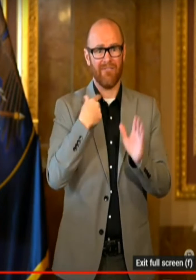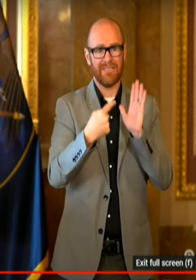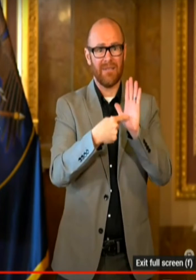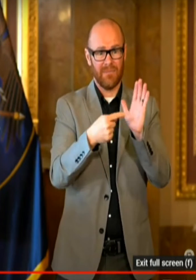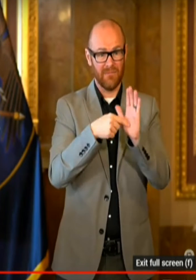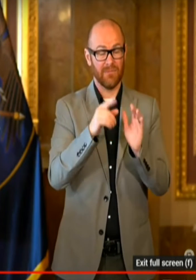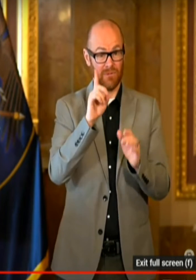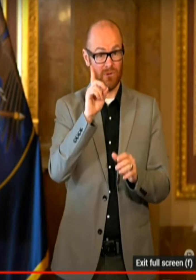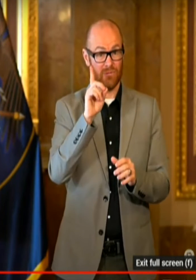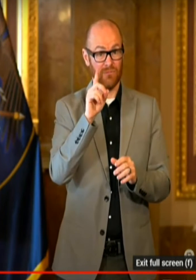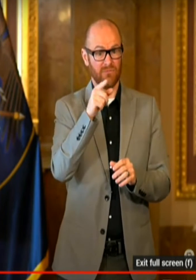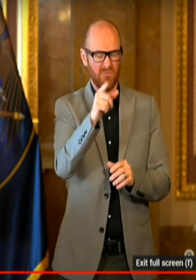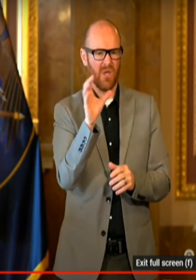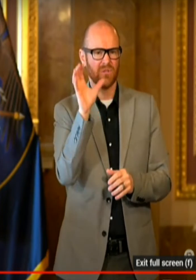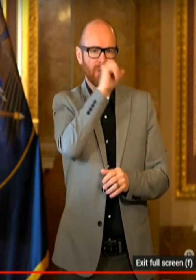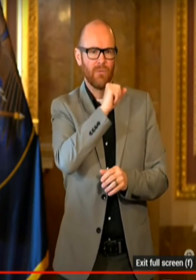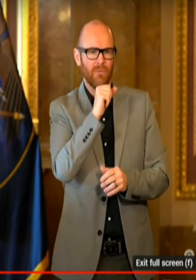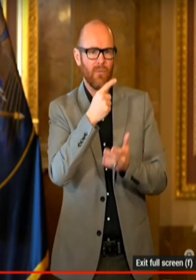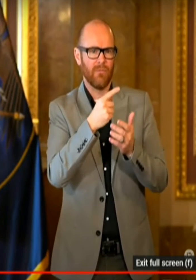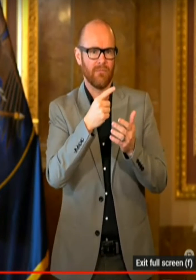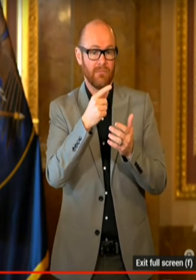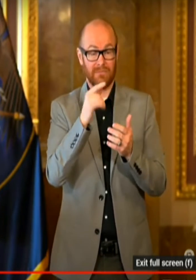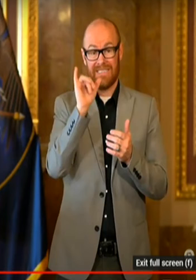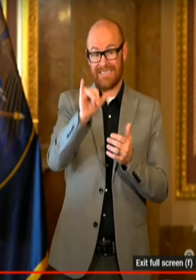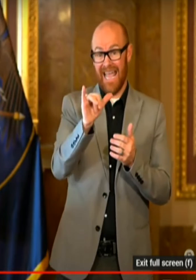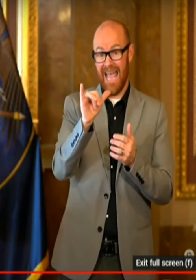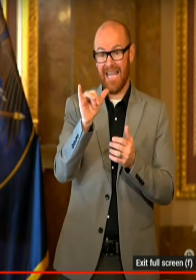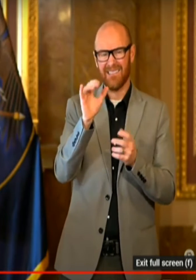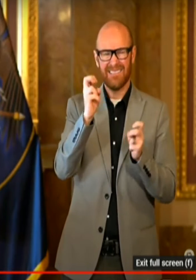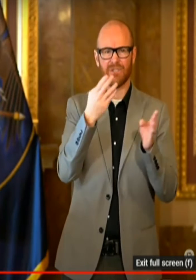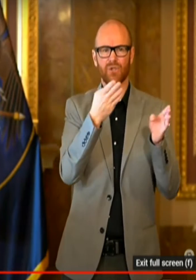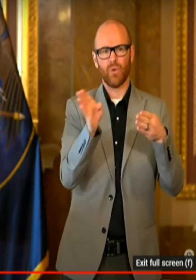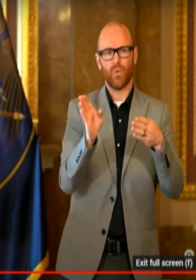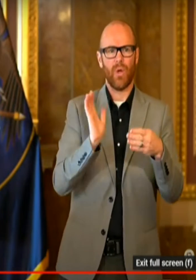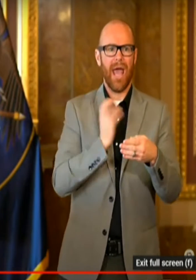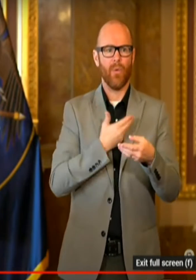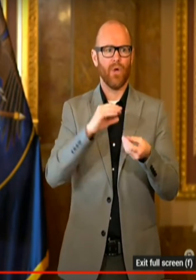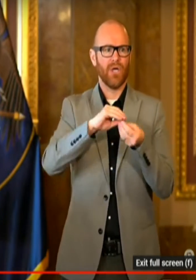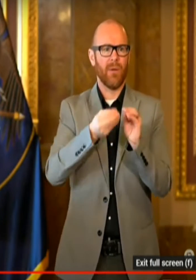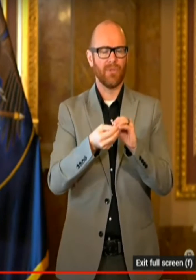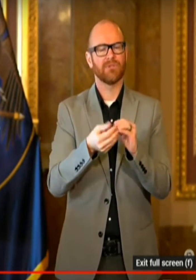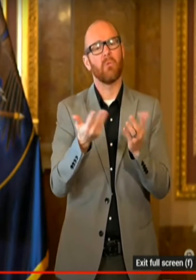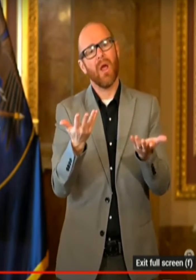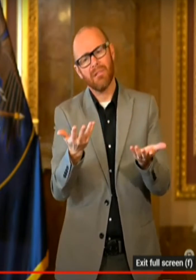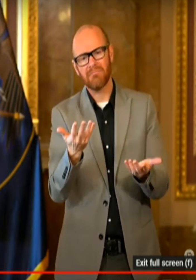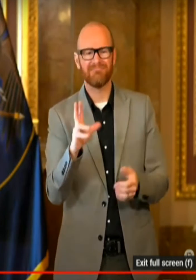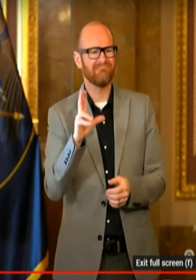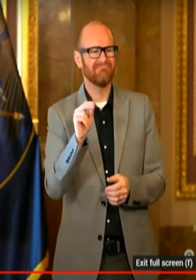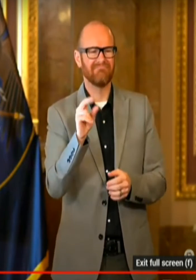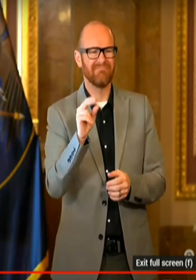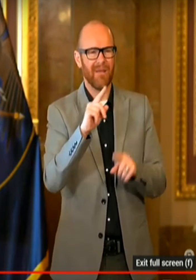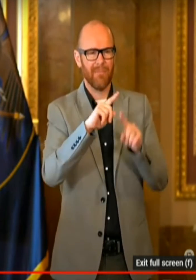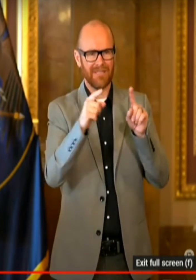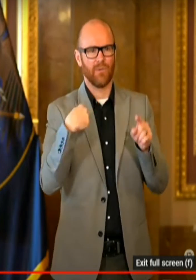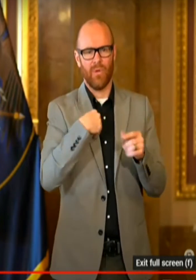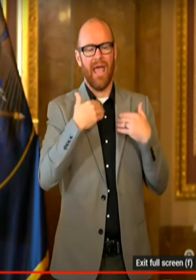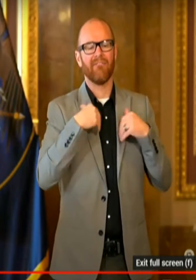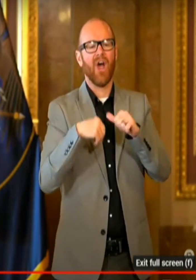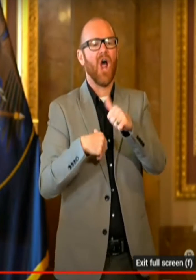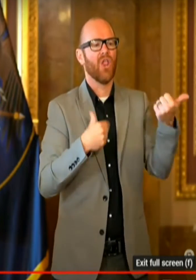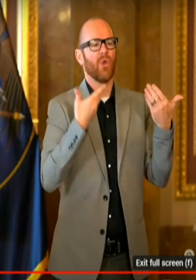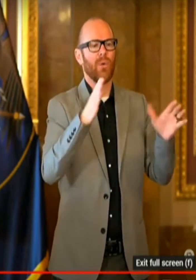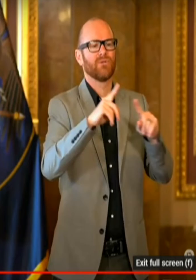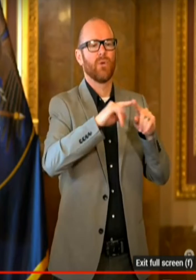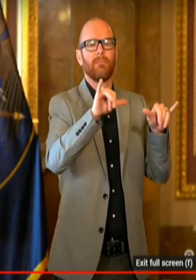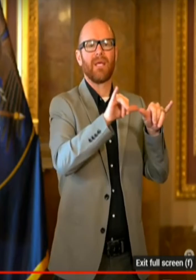Does that skew what we're seeing now? Well, it does not because we have all of these other surveillance techniques to